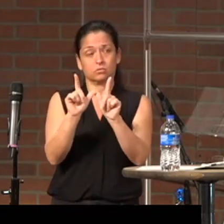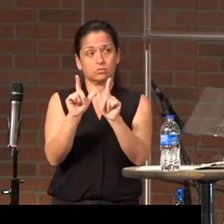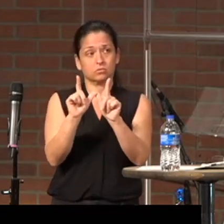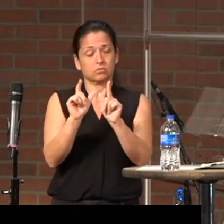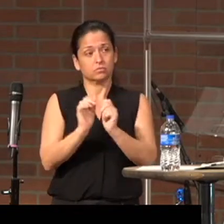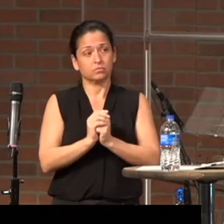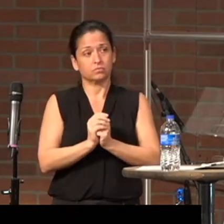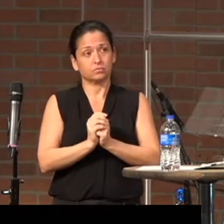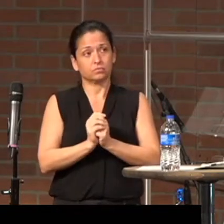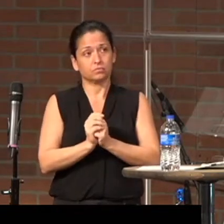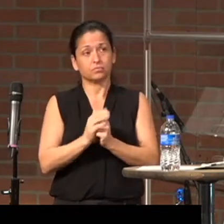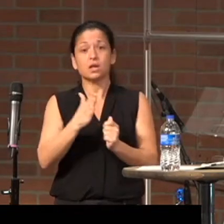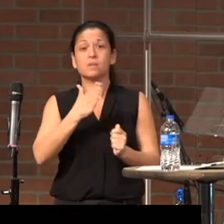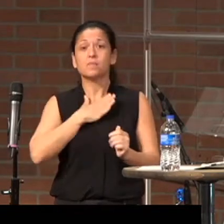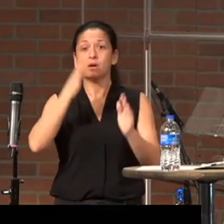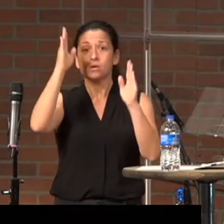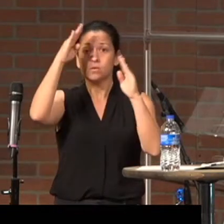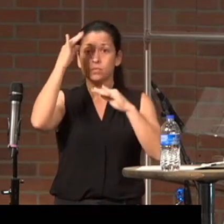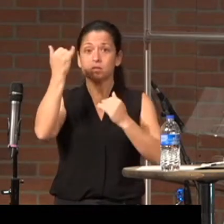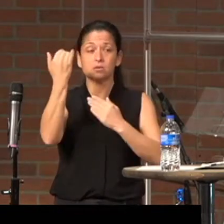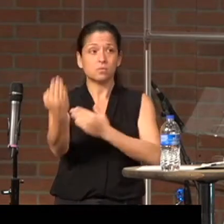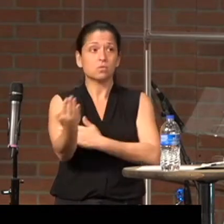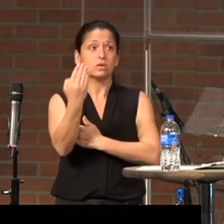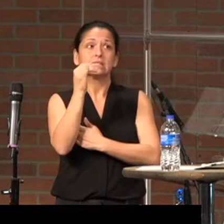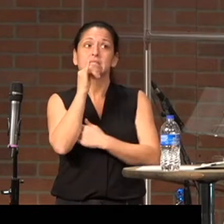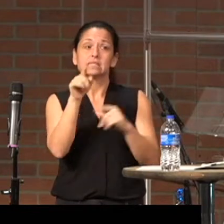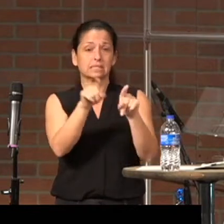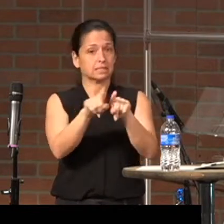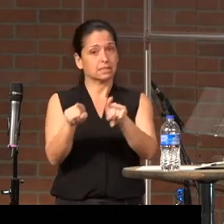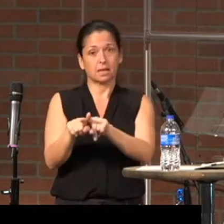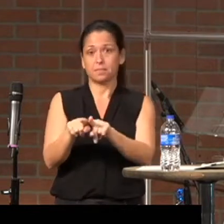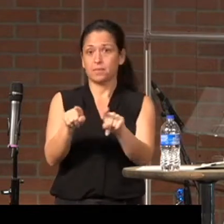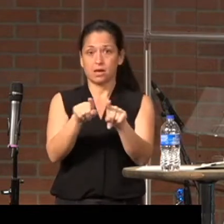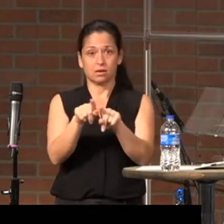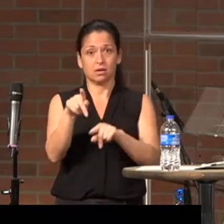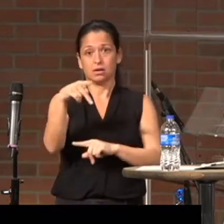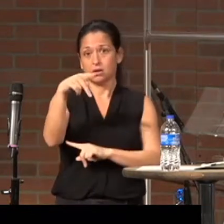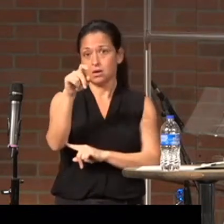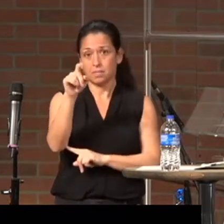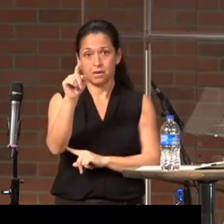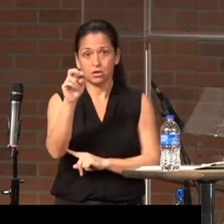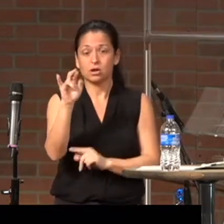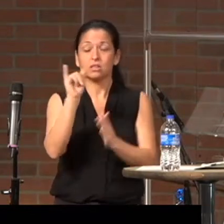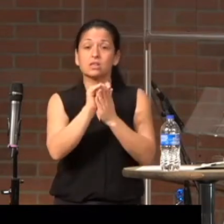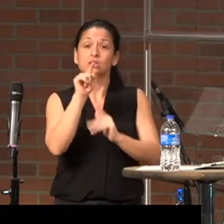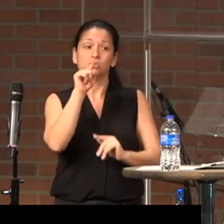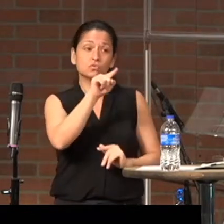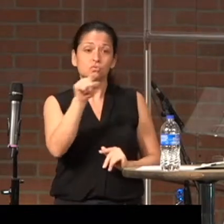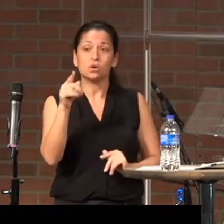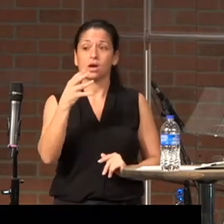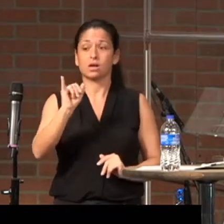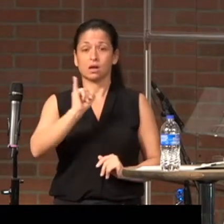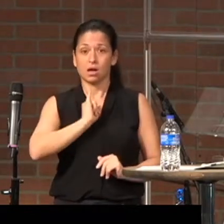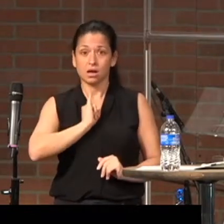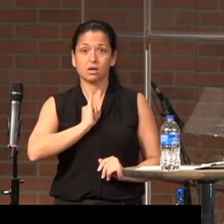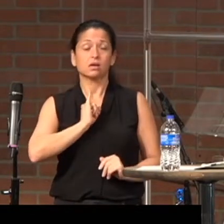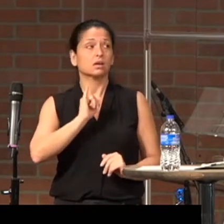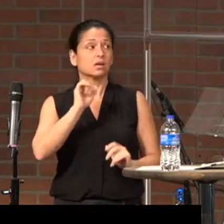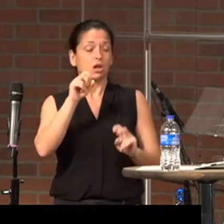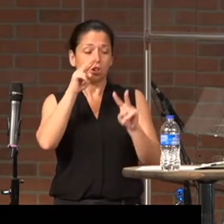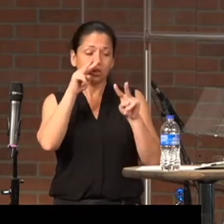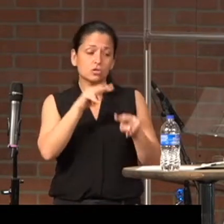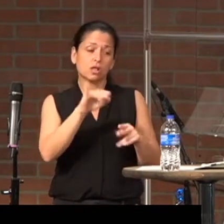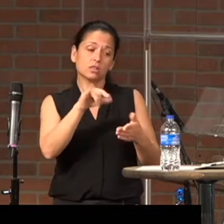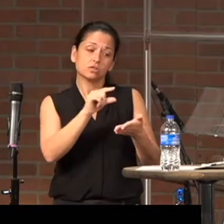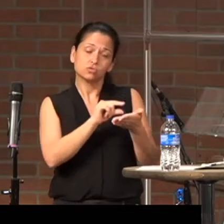My hope this morning is the same as Peter's, is that as you and I look at this